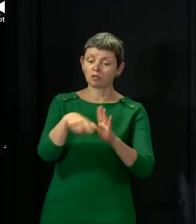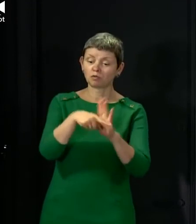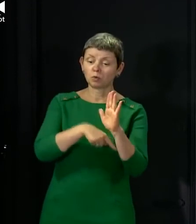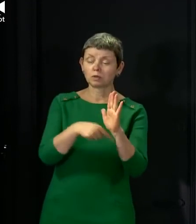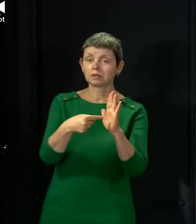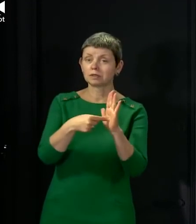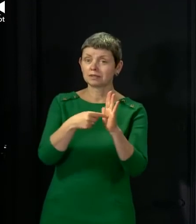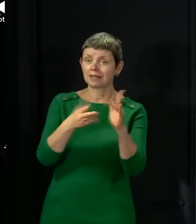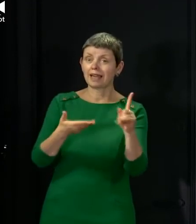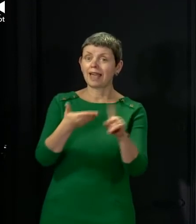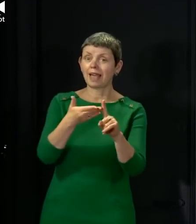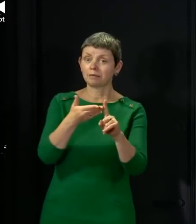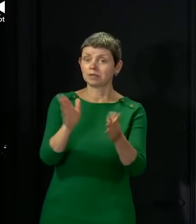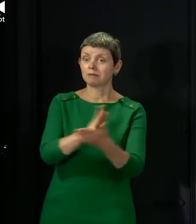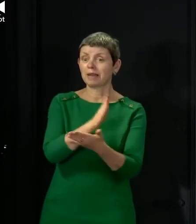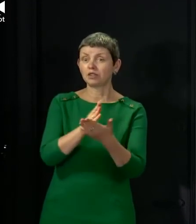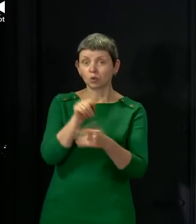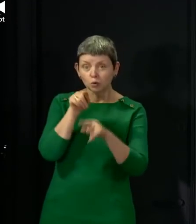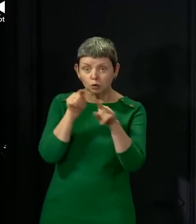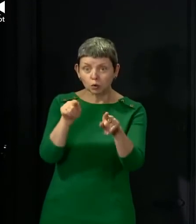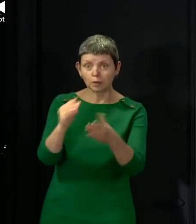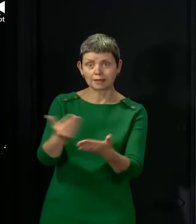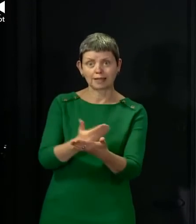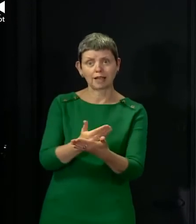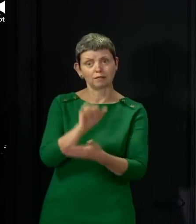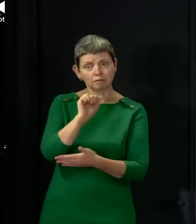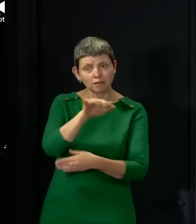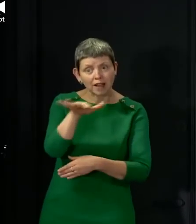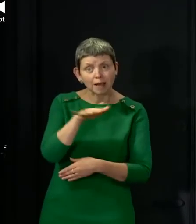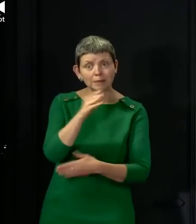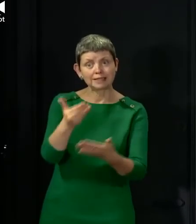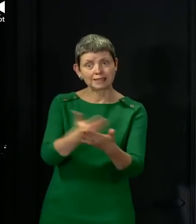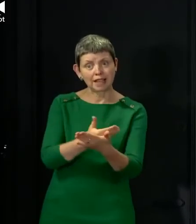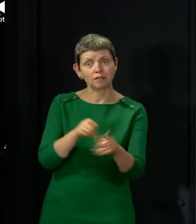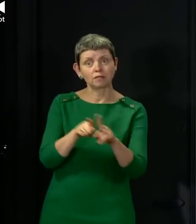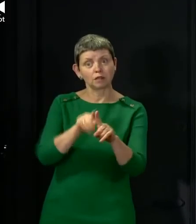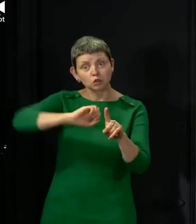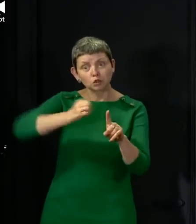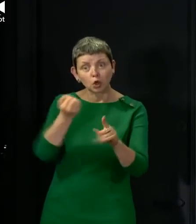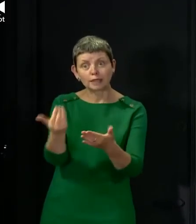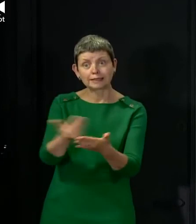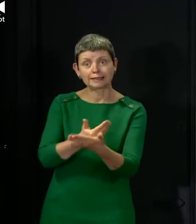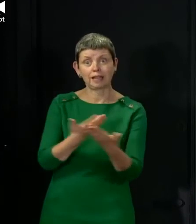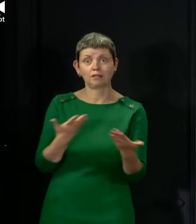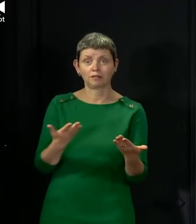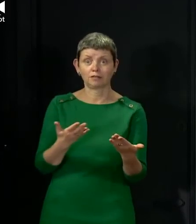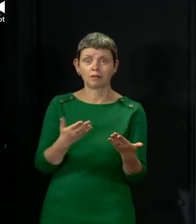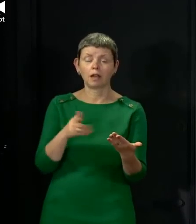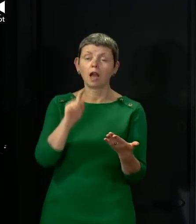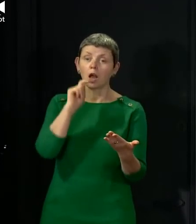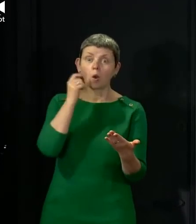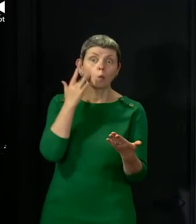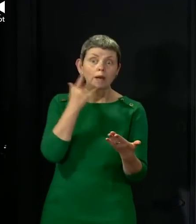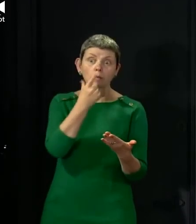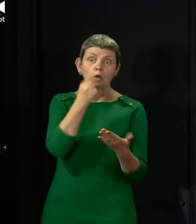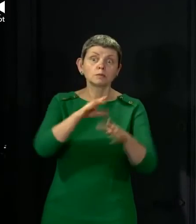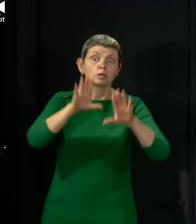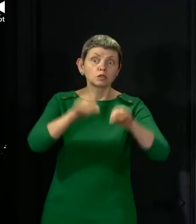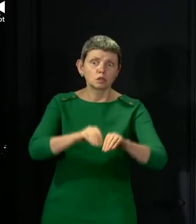safe and to keep the country safe and they will not be in place for a single moment longer than we judge that to be necessary